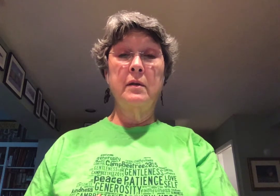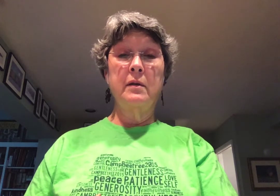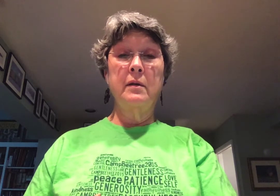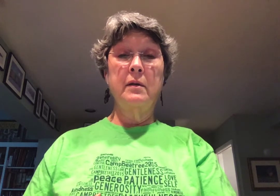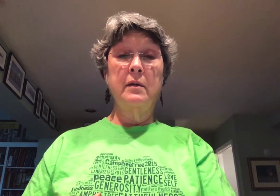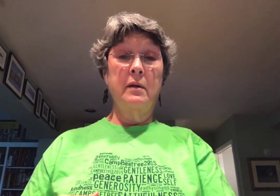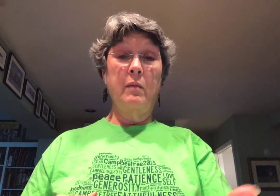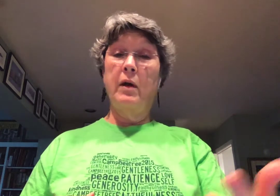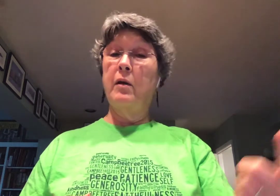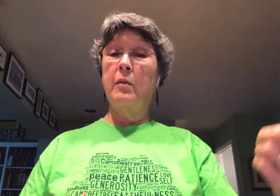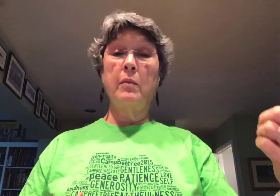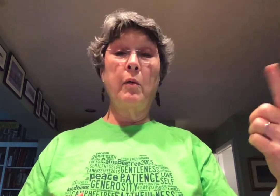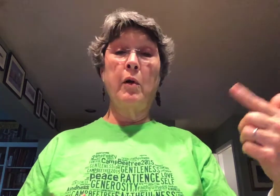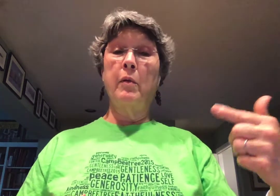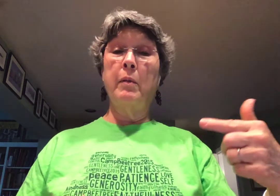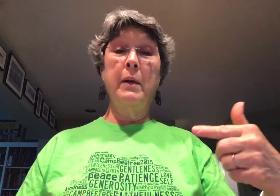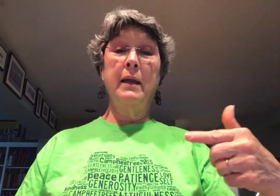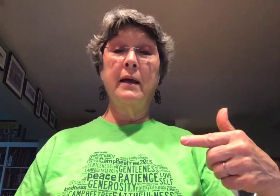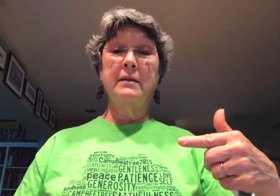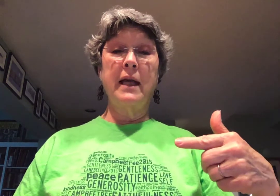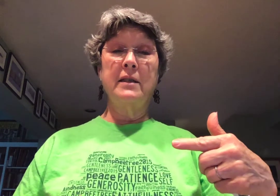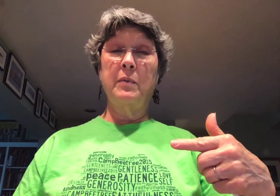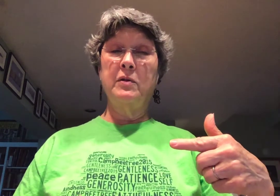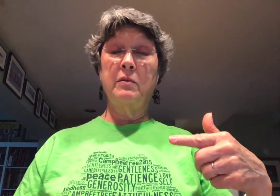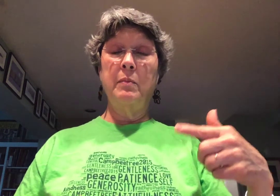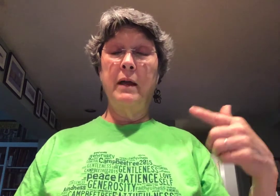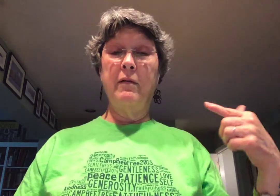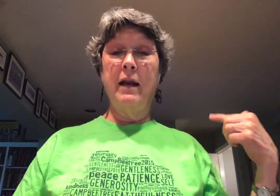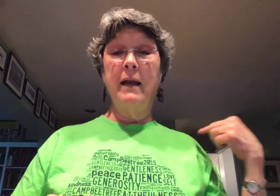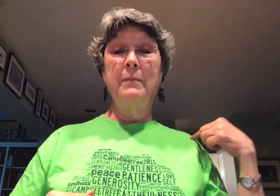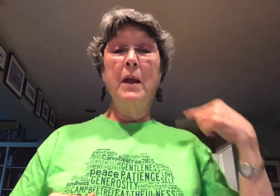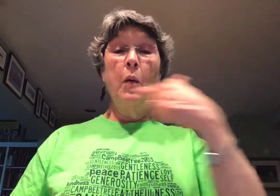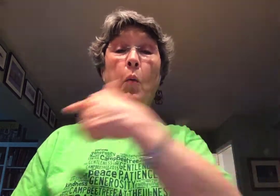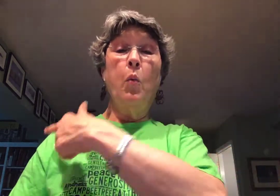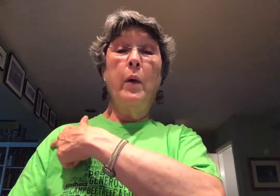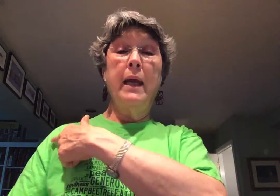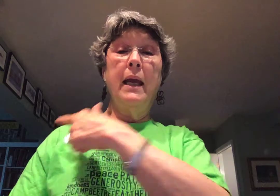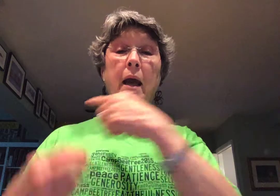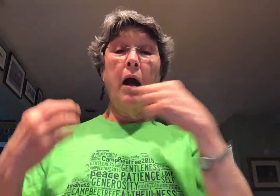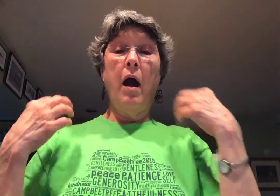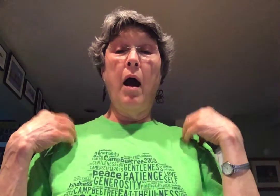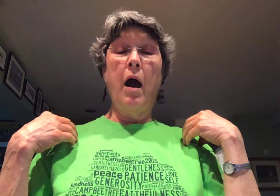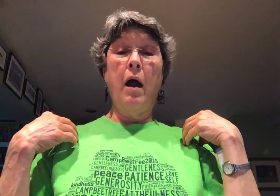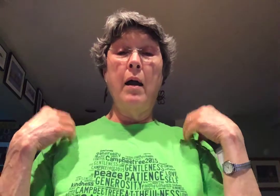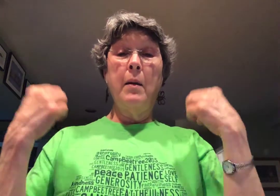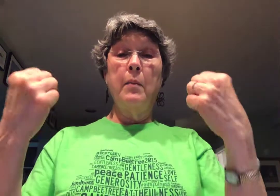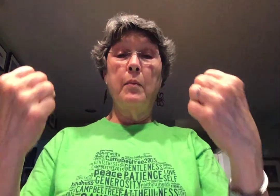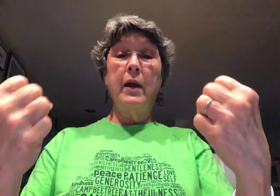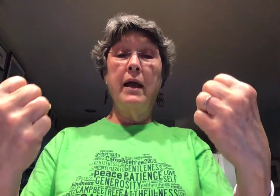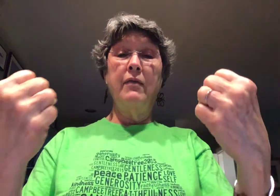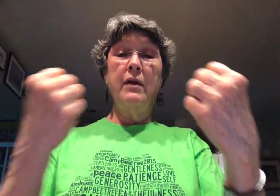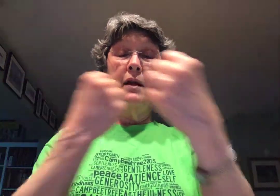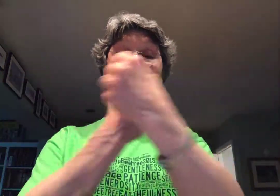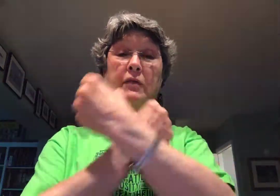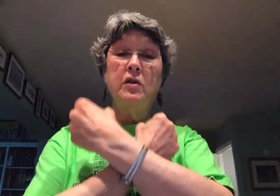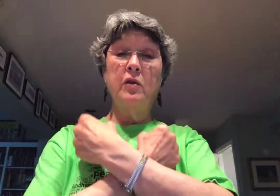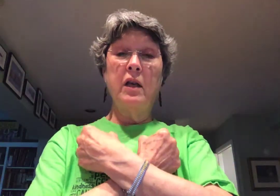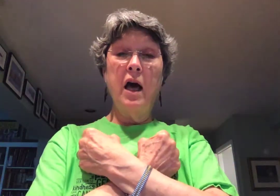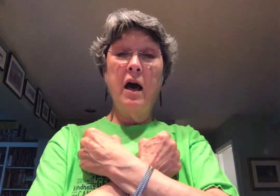And we're going to repeat it because A is supposed to repeat. Ready? We are brave enough to love.